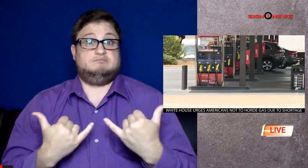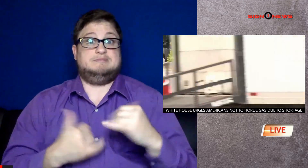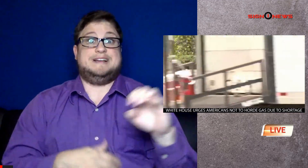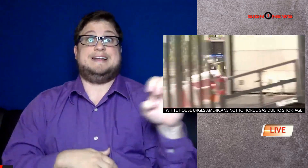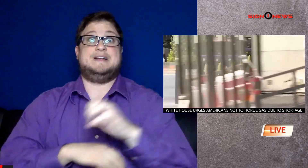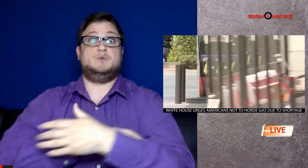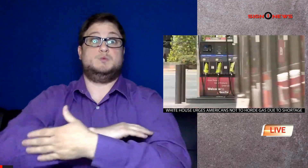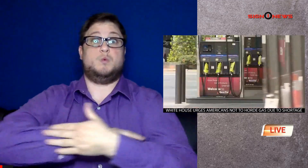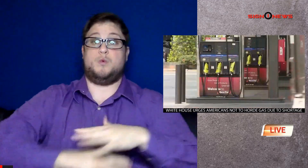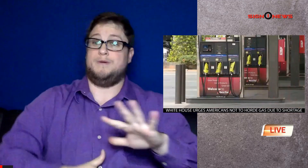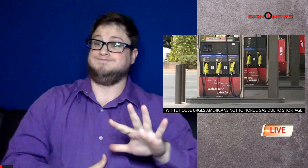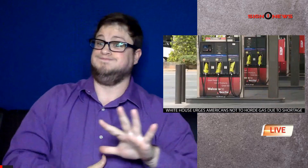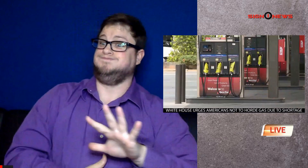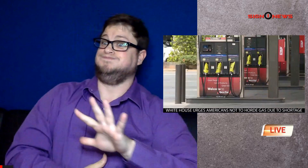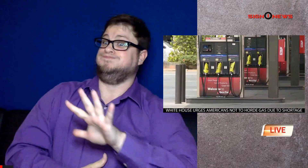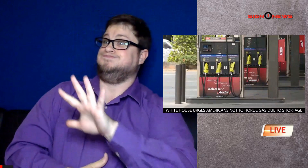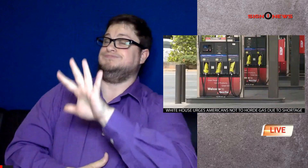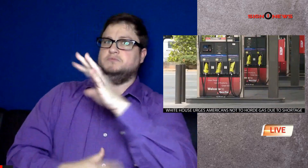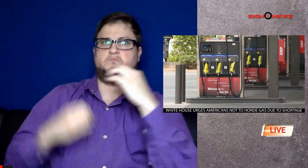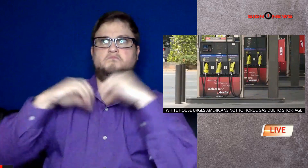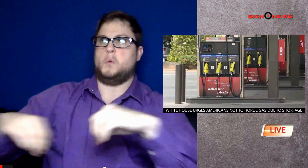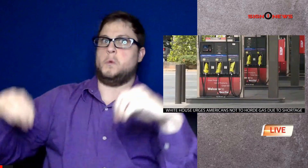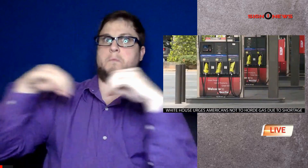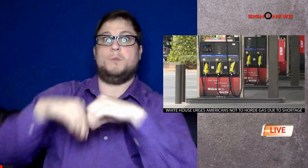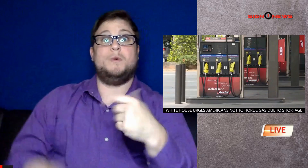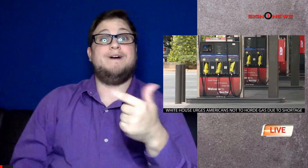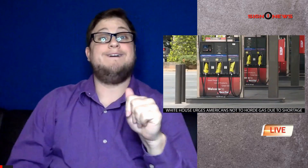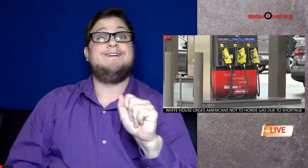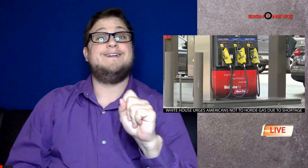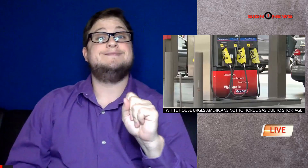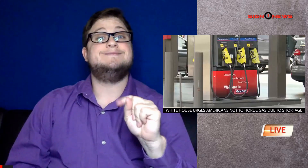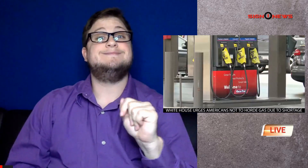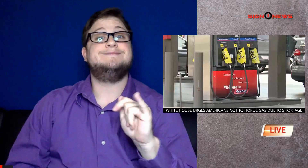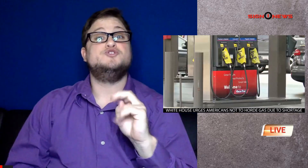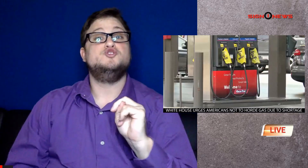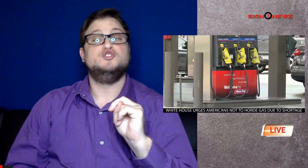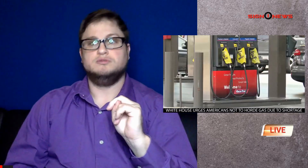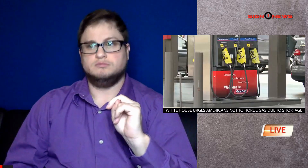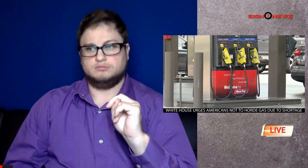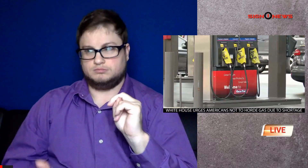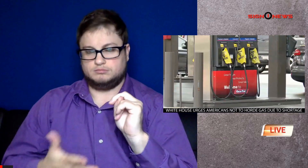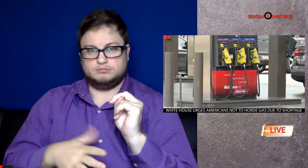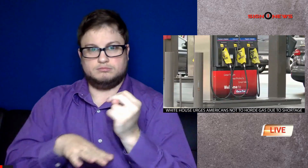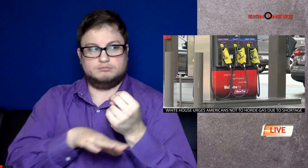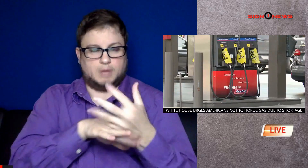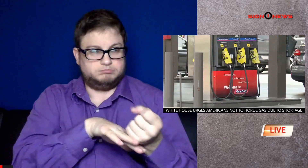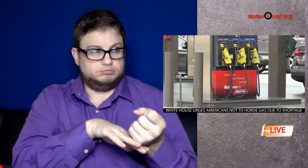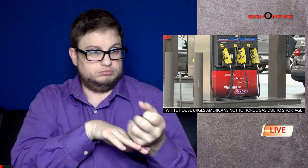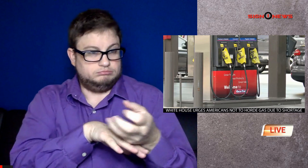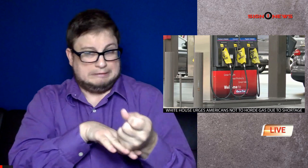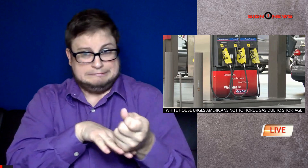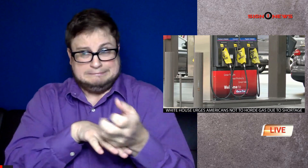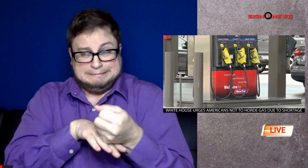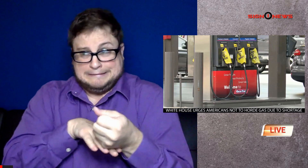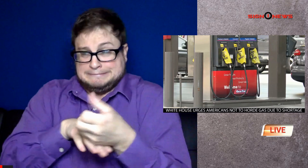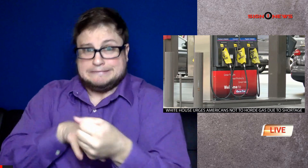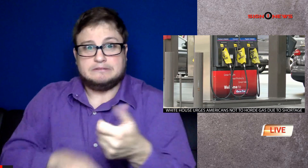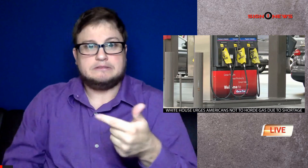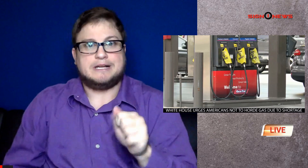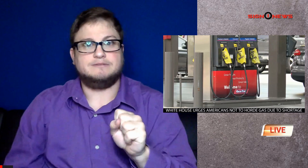more and more gas stations on the east coast are running out of gas because people are anxiously